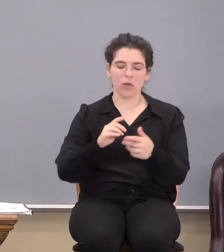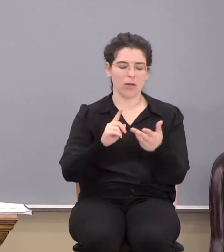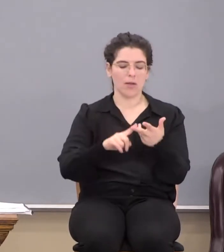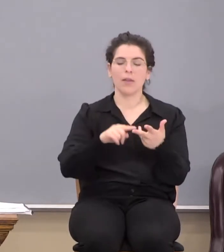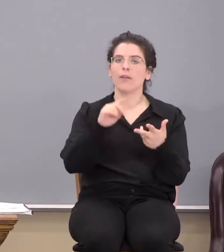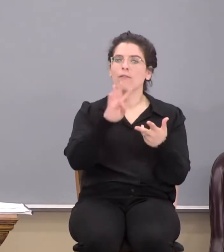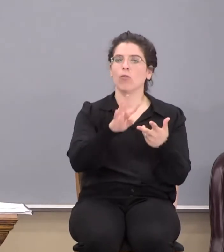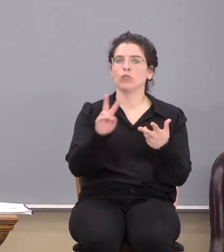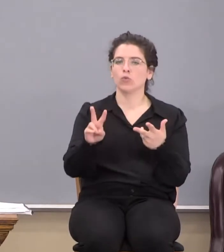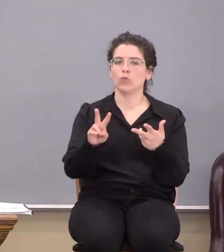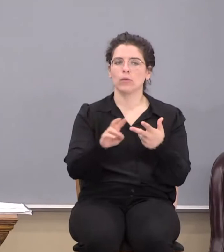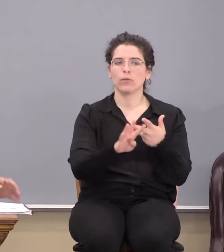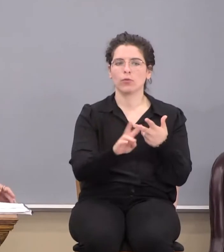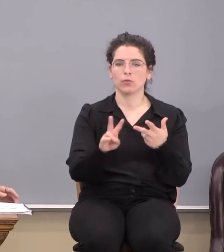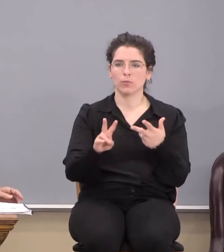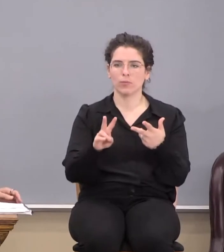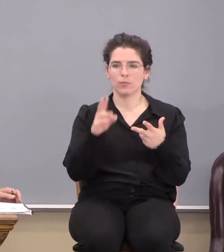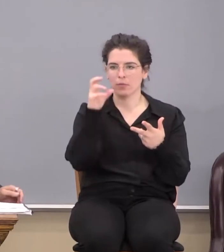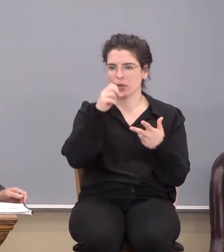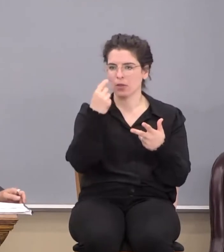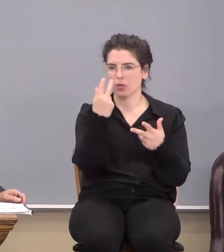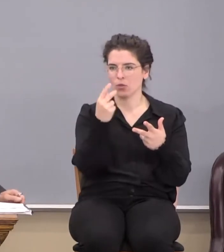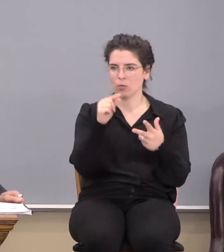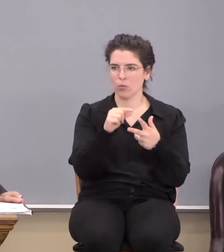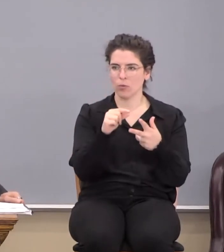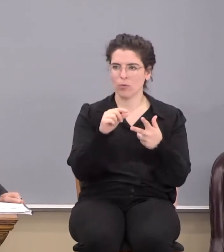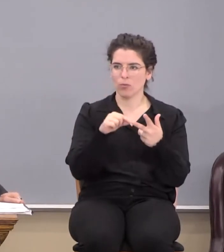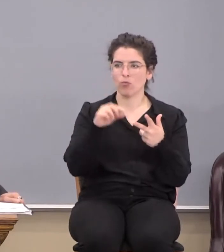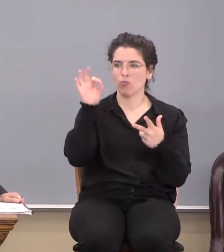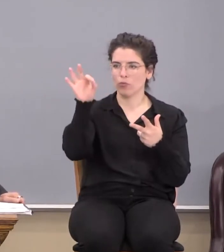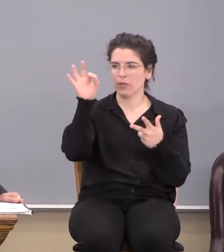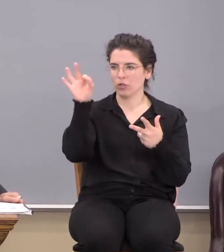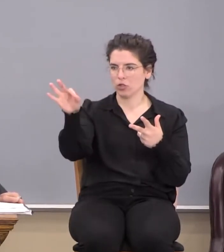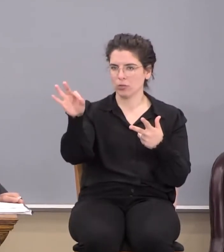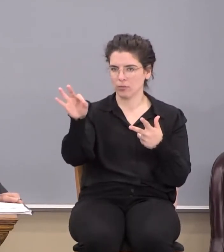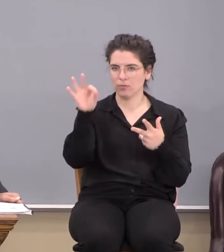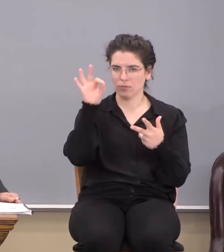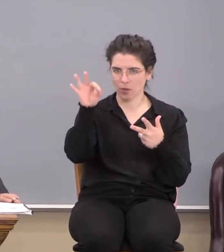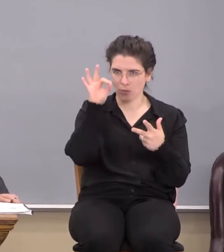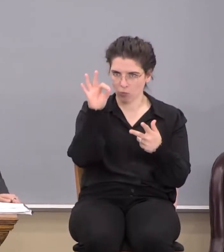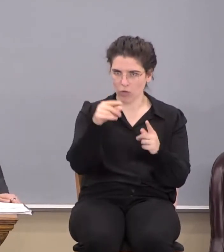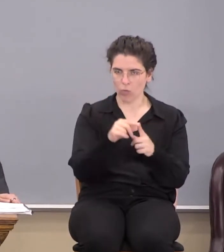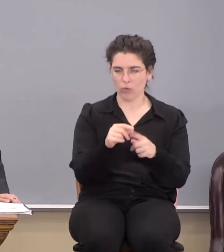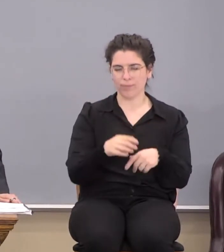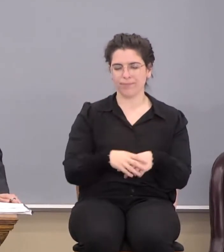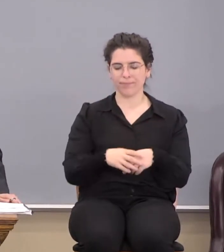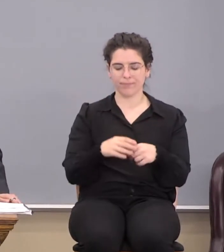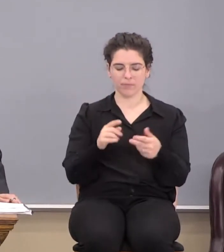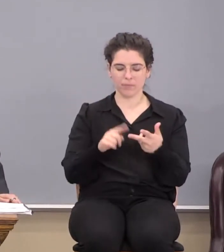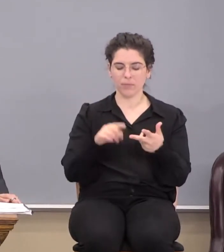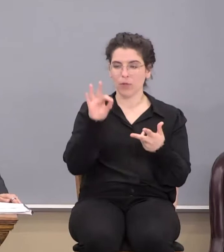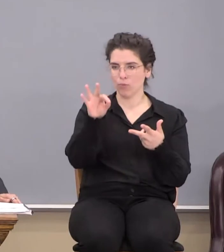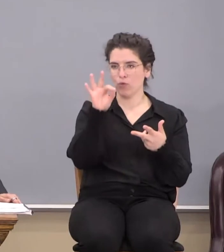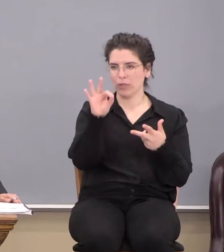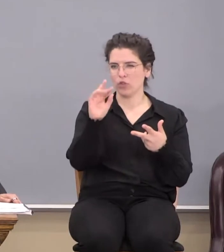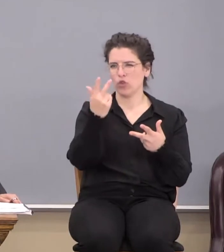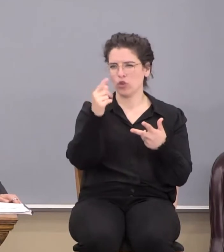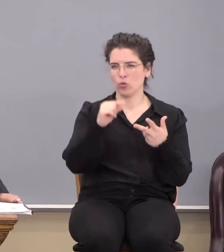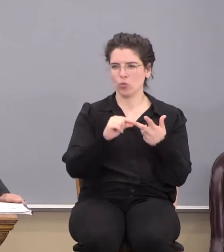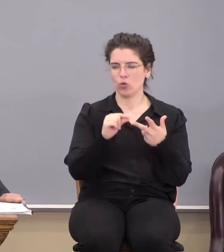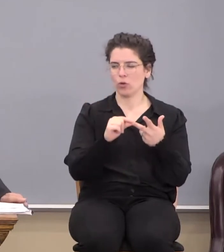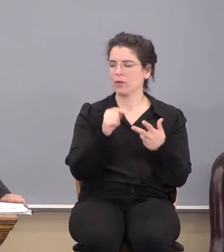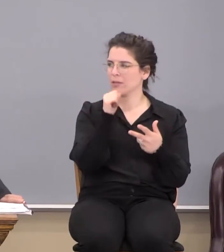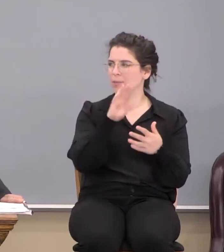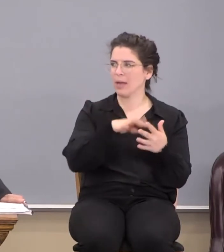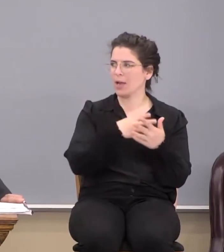and verse 2. Anybody want to guess the third word? Yeah, how about preach? You see that there? Preach the word. So that's, now that, by the way, that isn't my